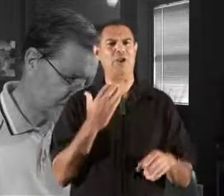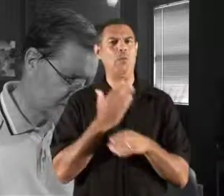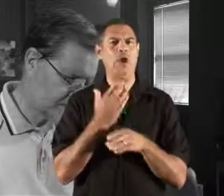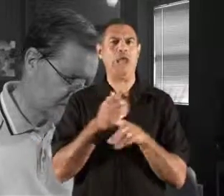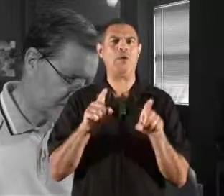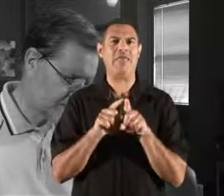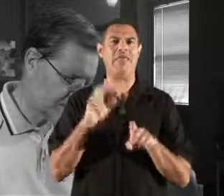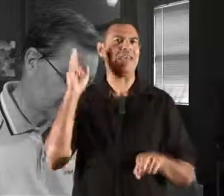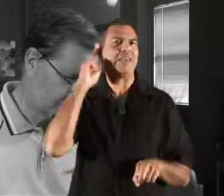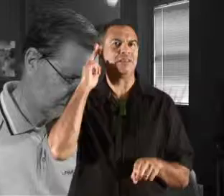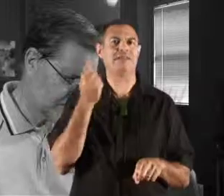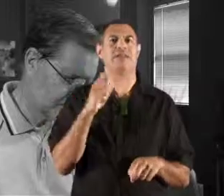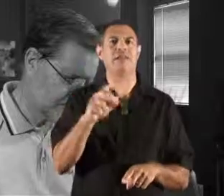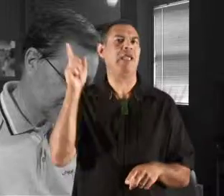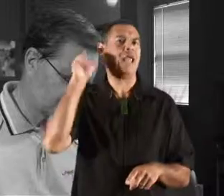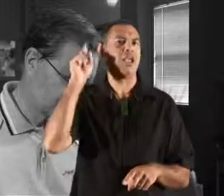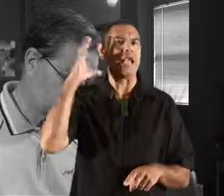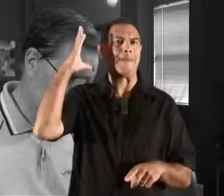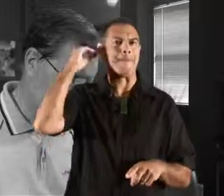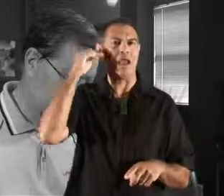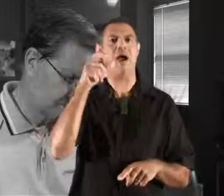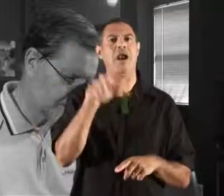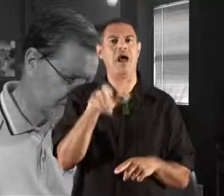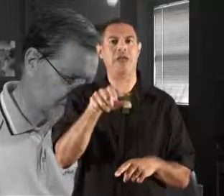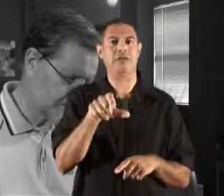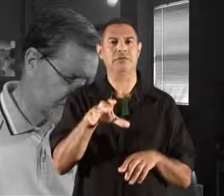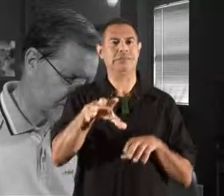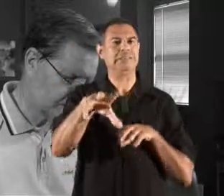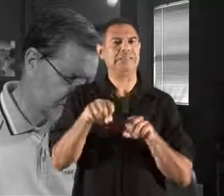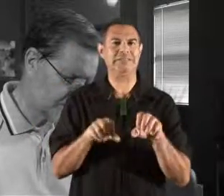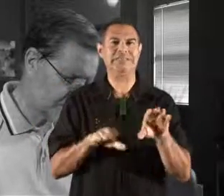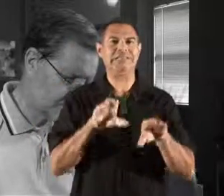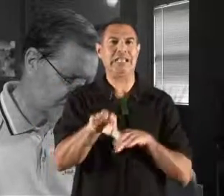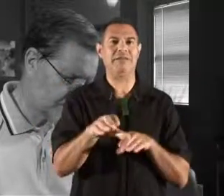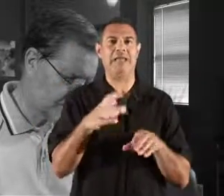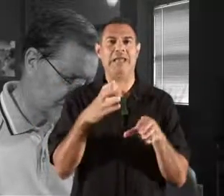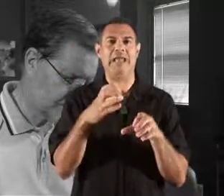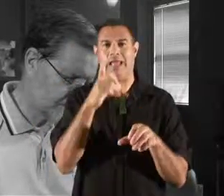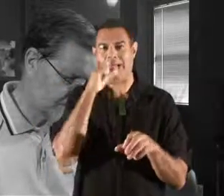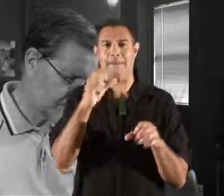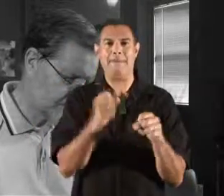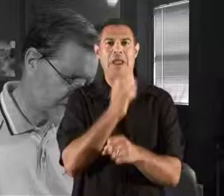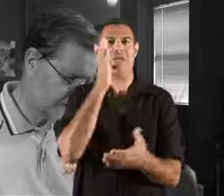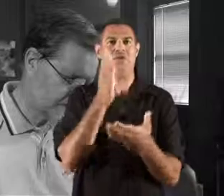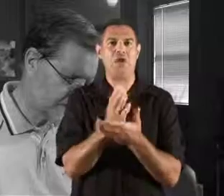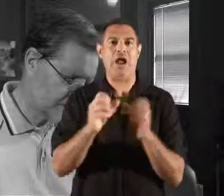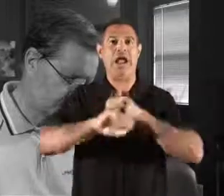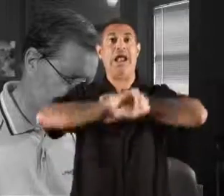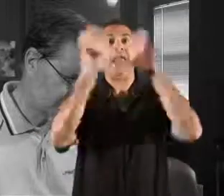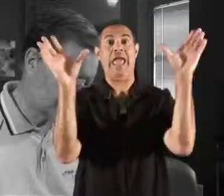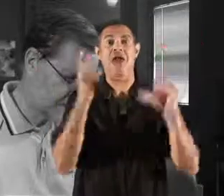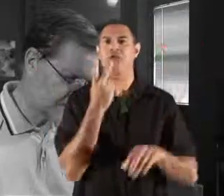When working with deaf and hearing impaired clients, it is important that health professionals take steps to ensure clear two-way